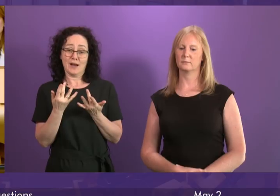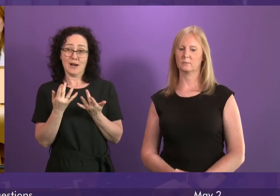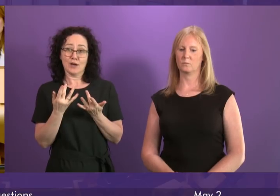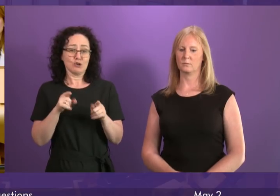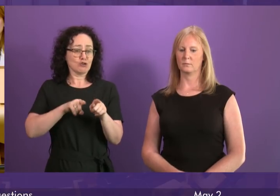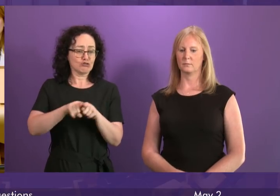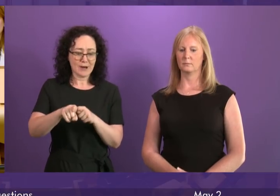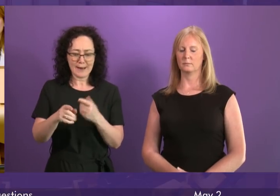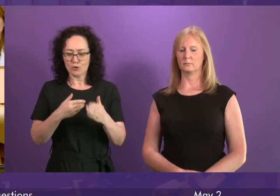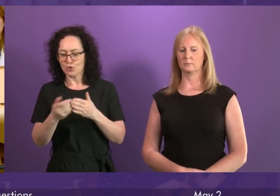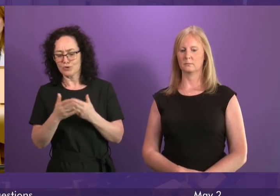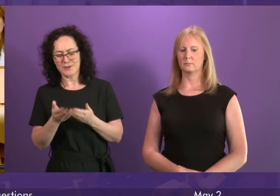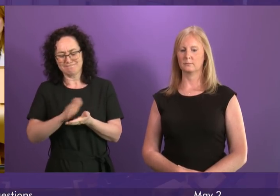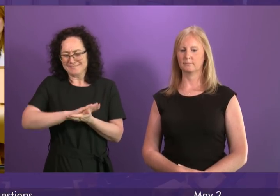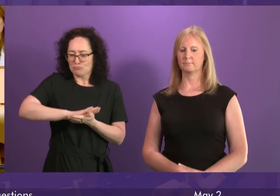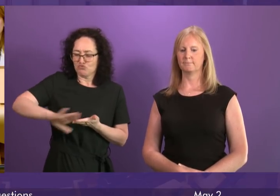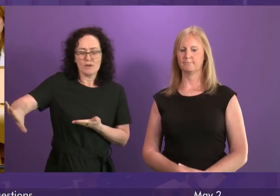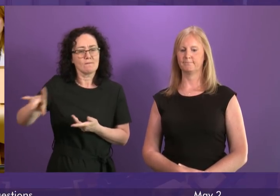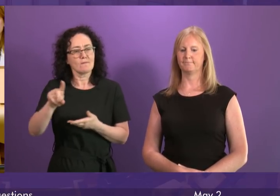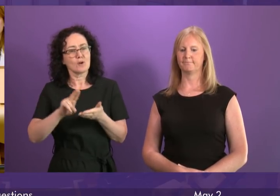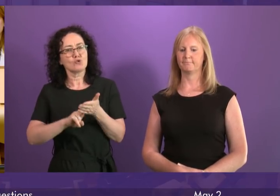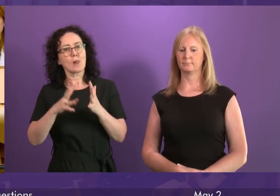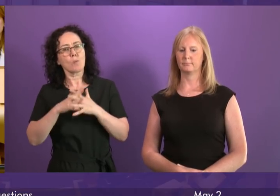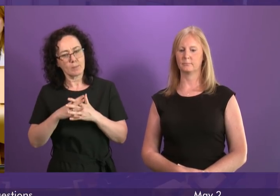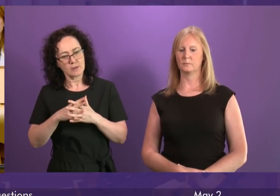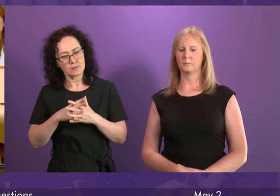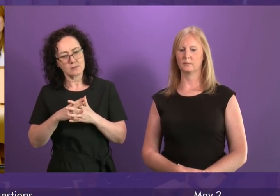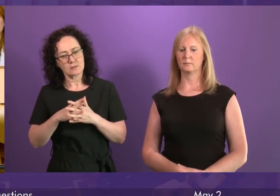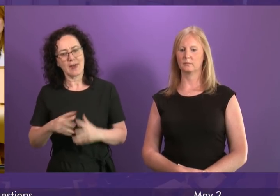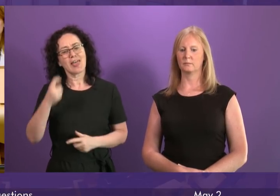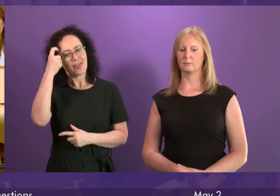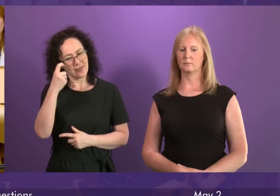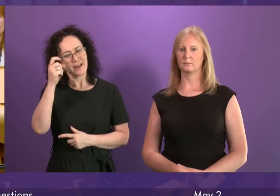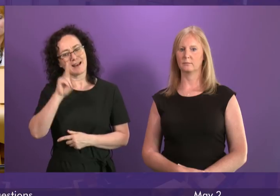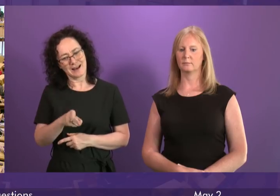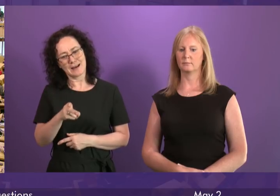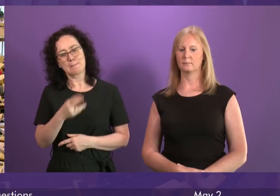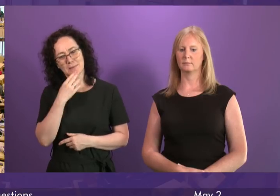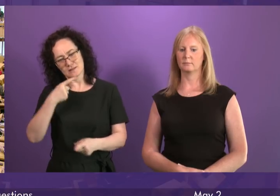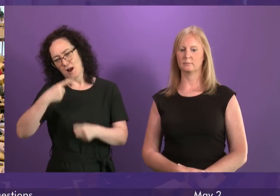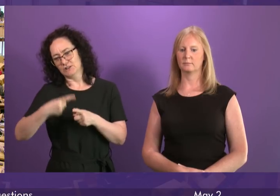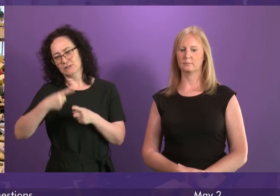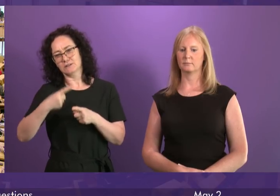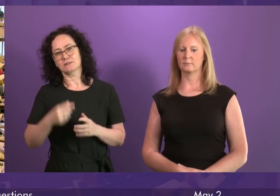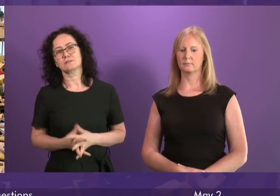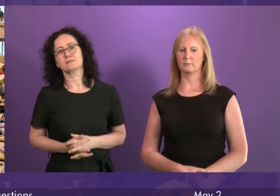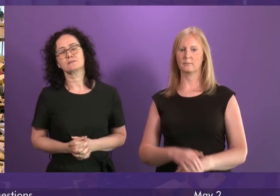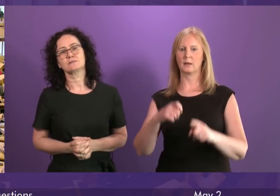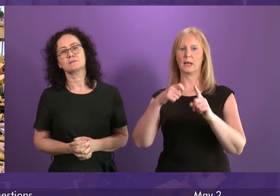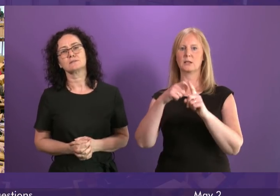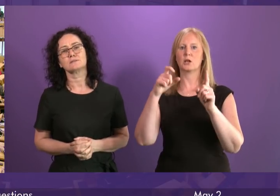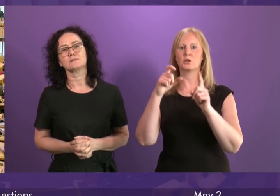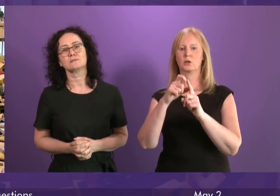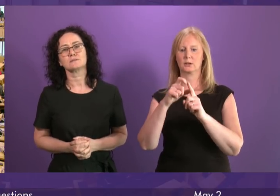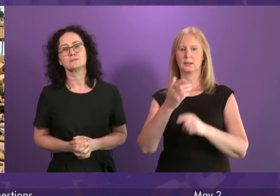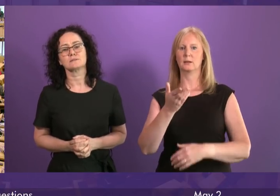to rid the world of these dreadful weapons of mass destruction to reconsider and to reconsider urgently. Kezia Dugdale to be followed